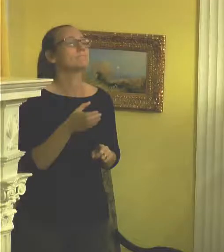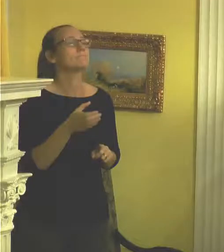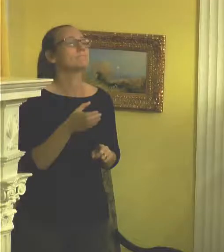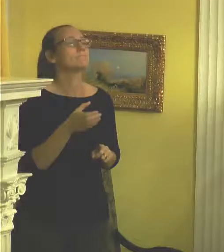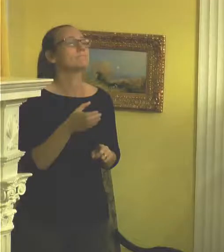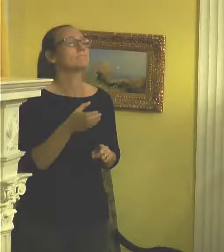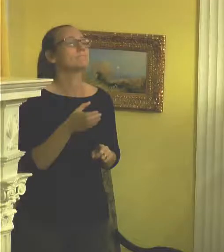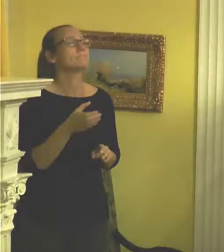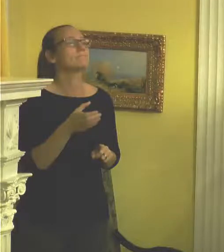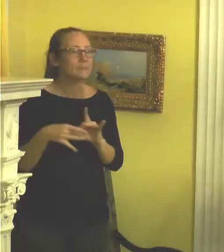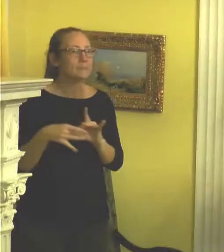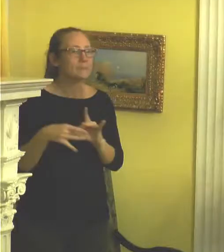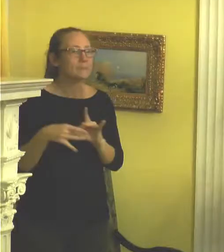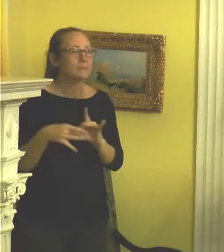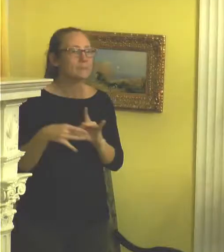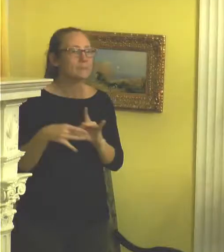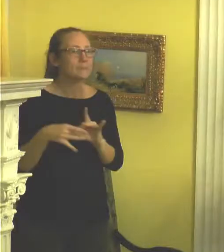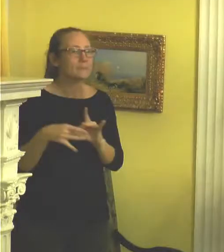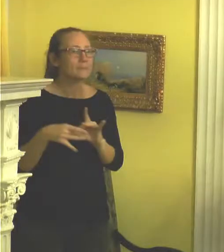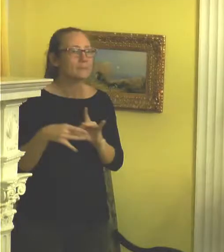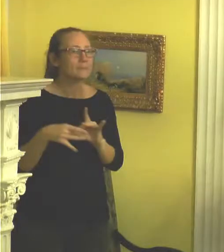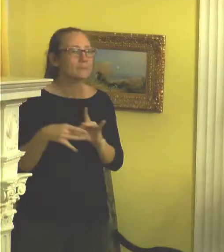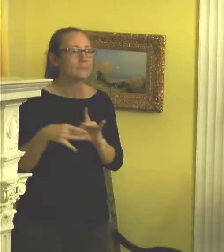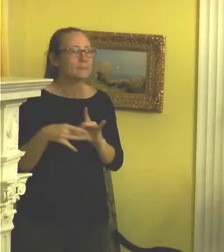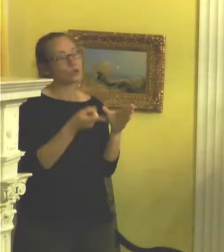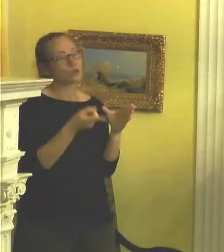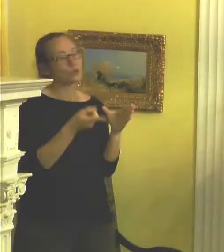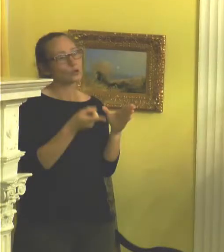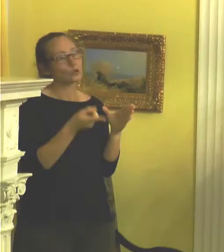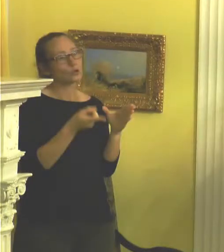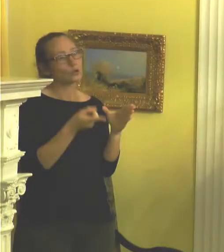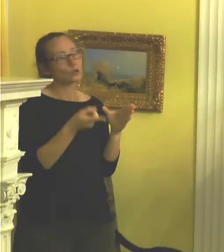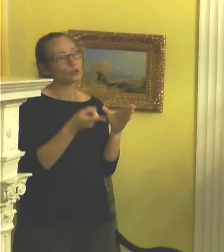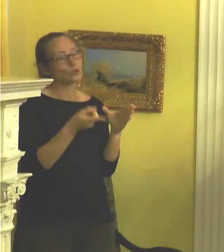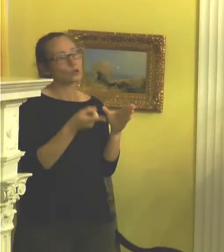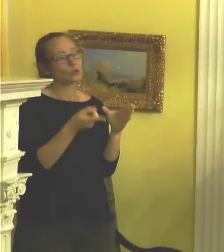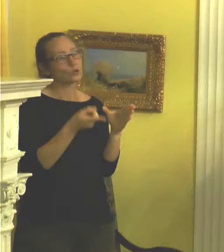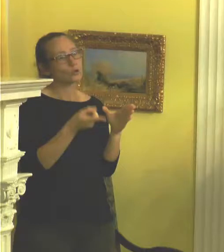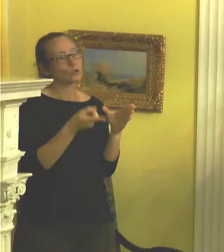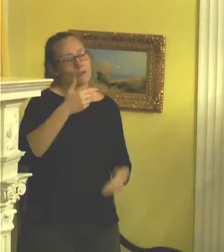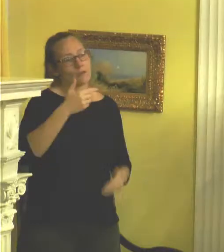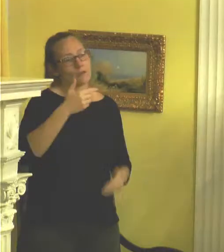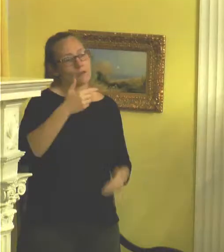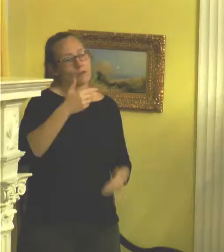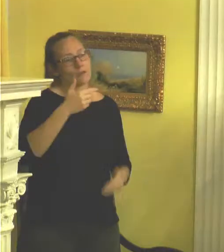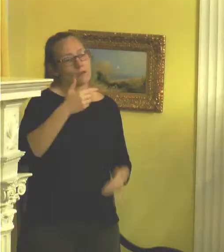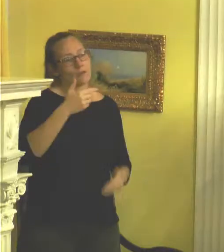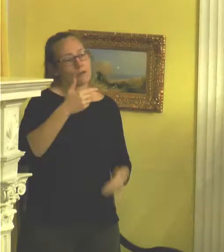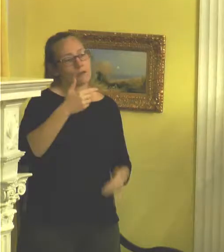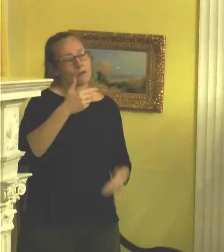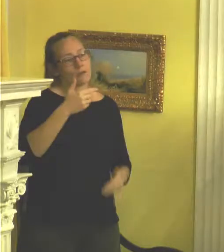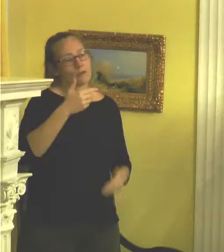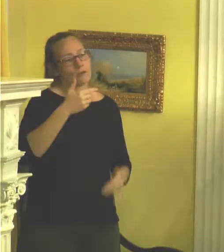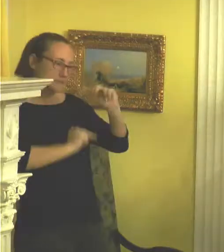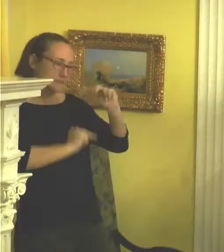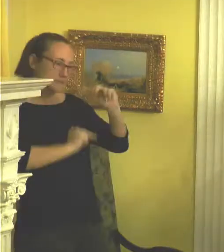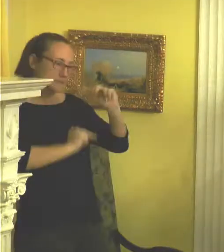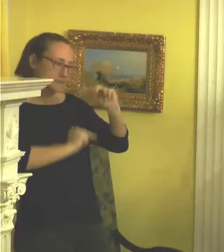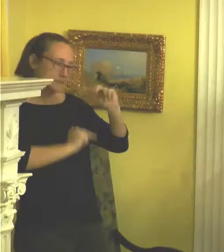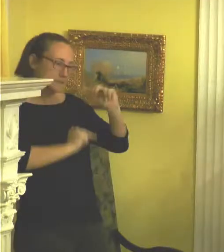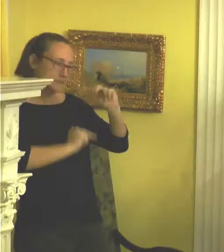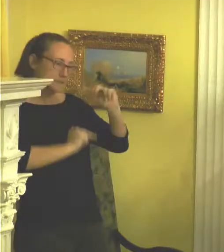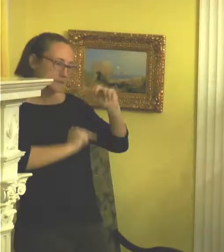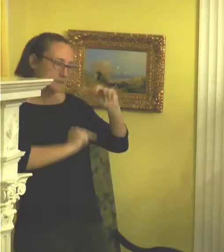Like as an artist, I don't, I told you I don't like rendering. I love the idea of like construction. Of like layers and pieces